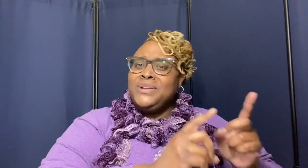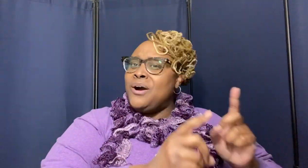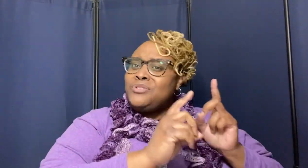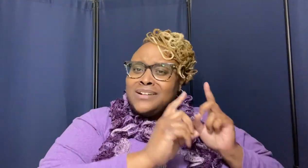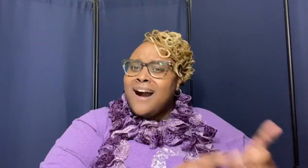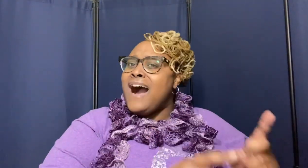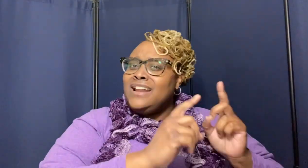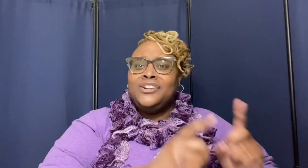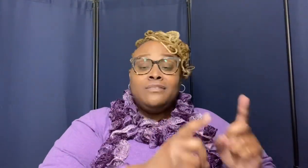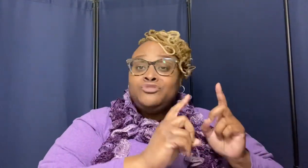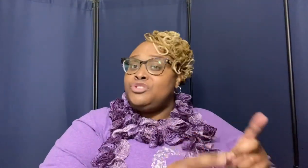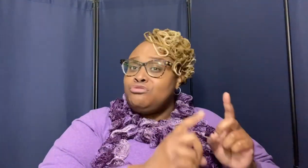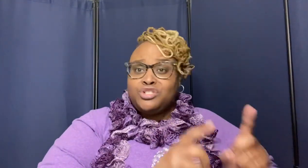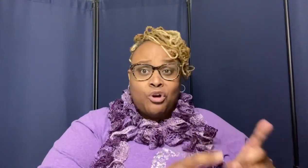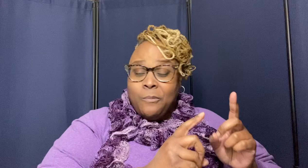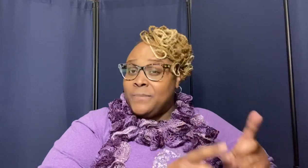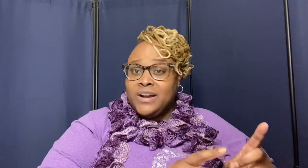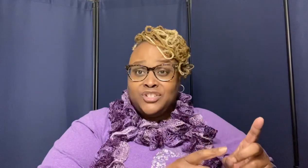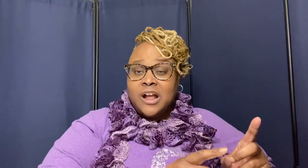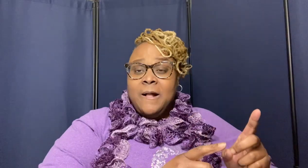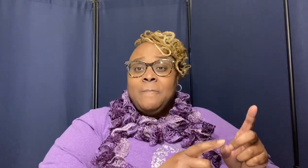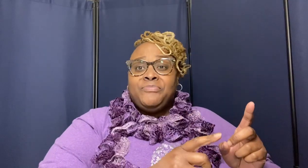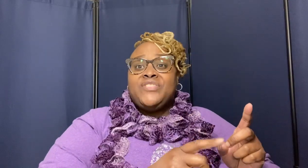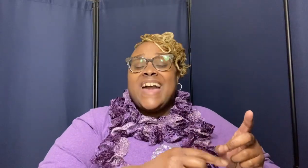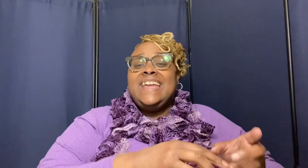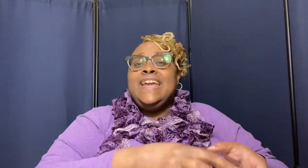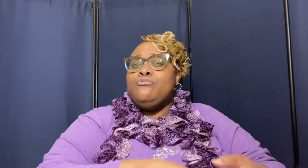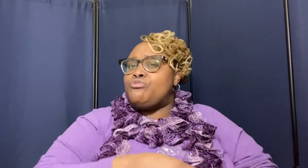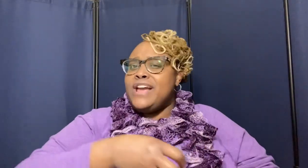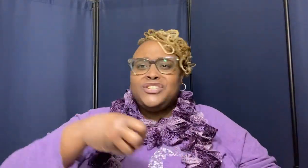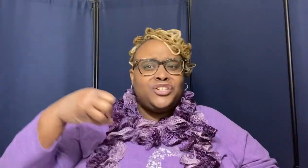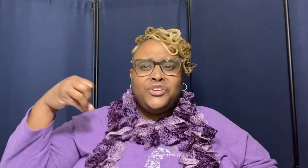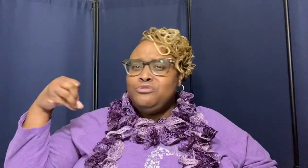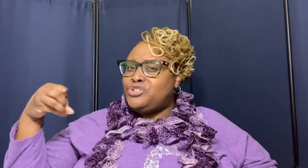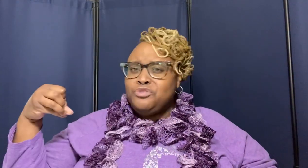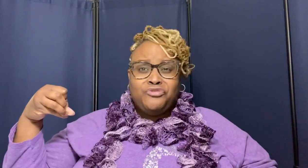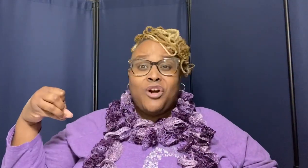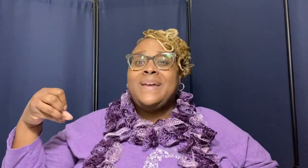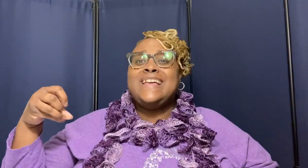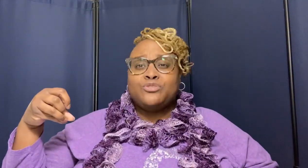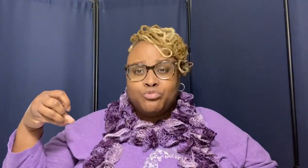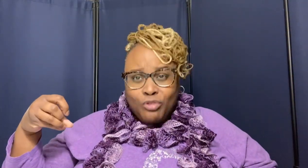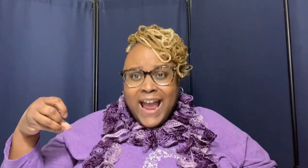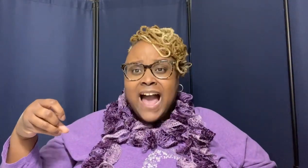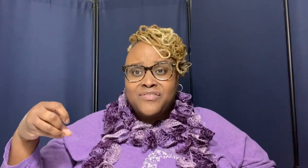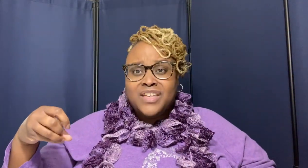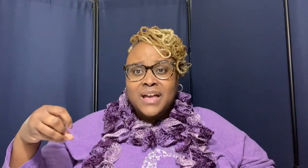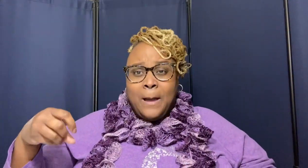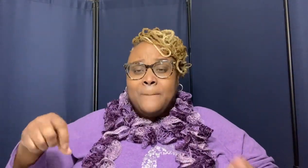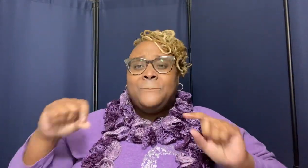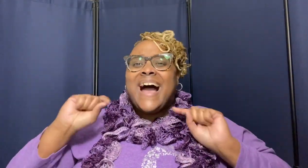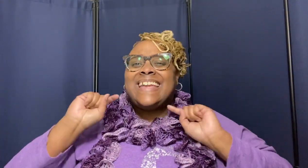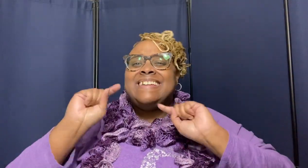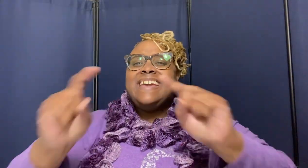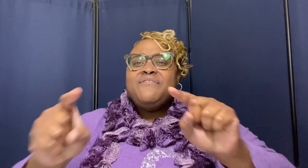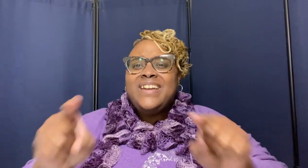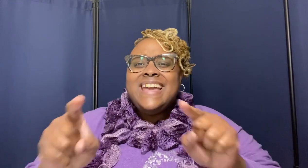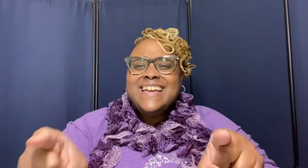your god loved you so much that he rescued you from his wrath by giving his